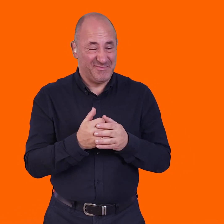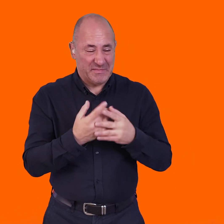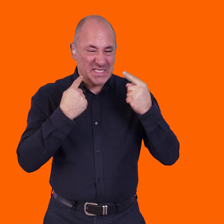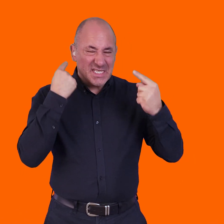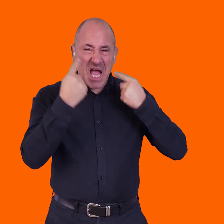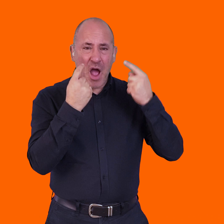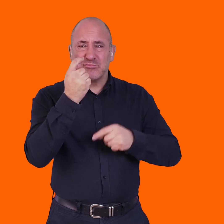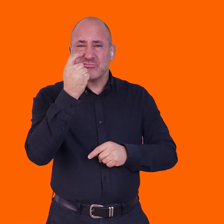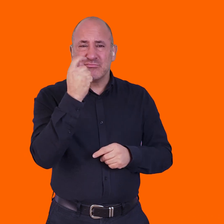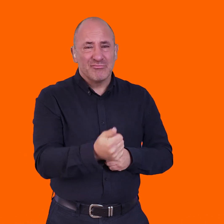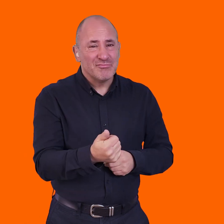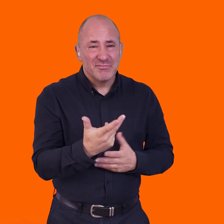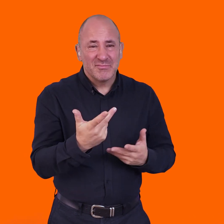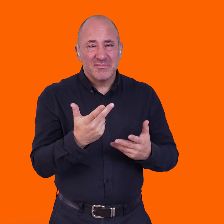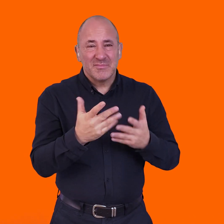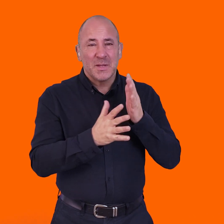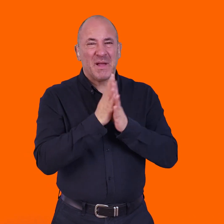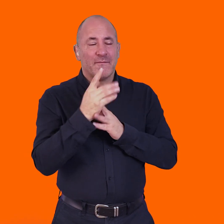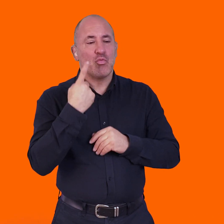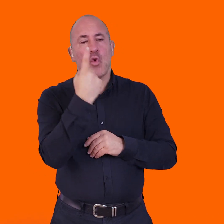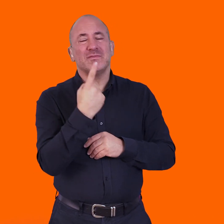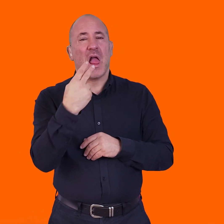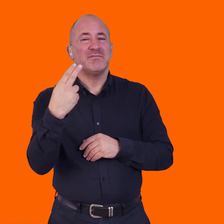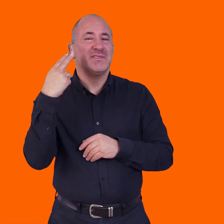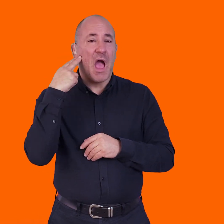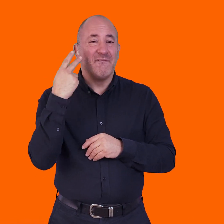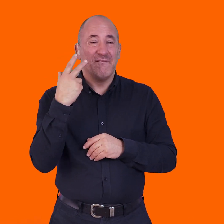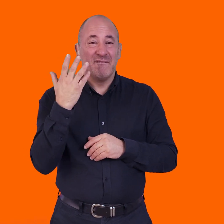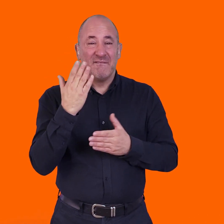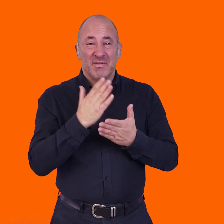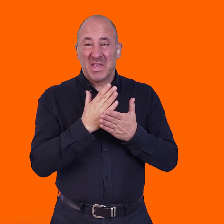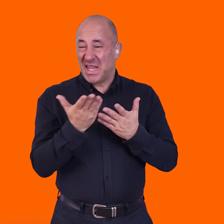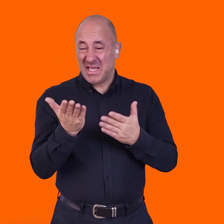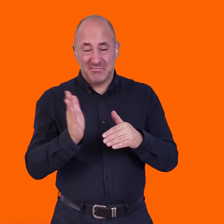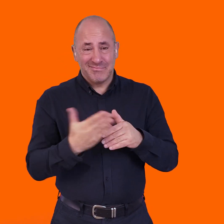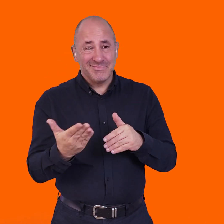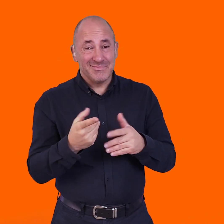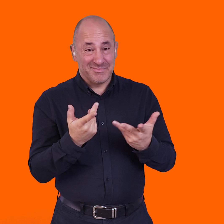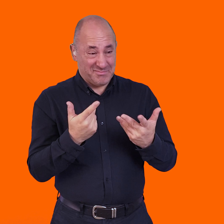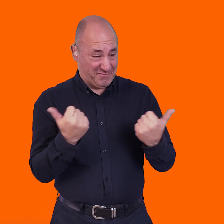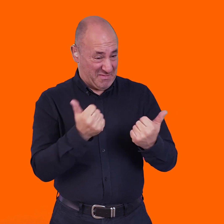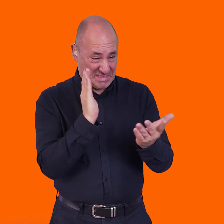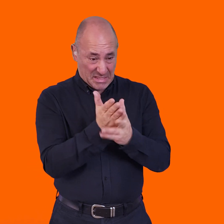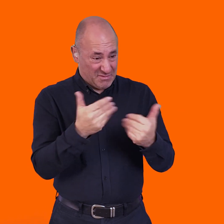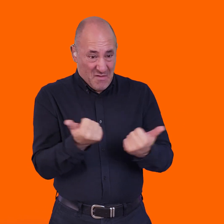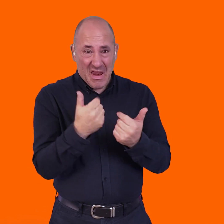there wasn't really, there was not much sound. So if you were, you know, if you were deaf, you didn't, you didn't,